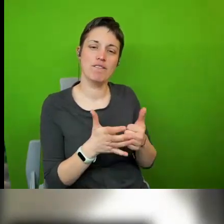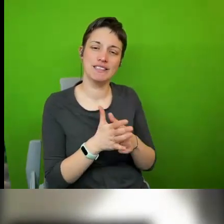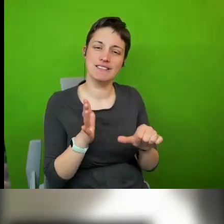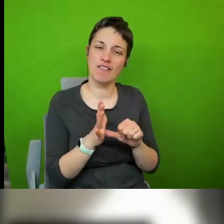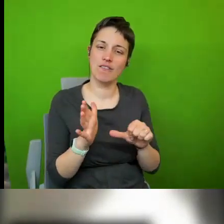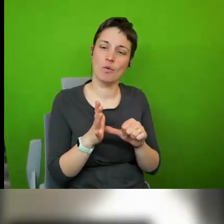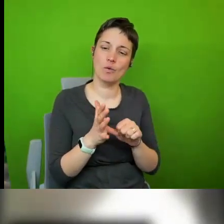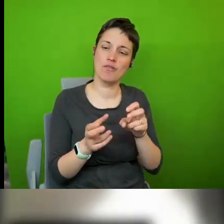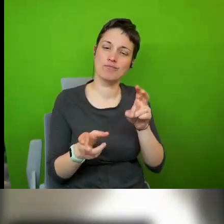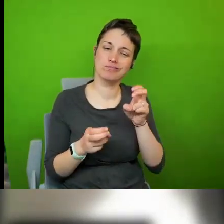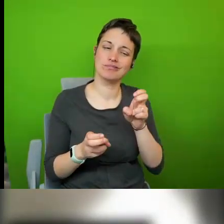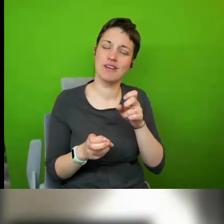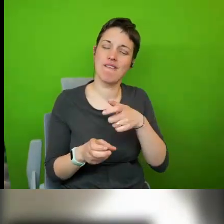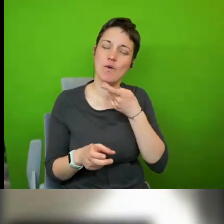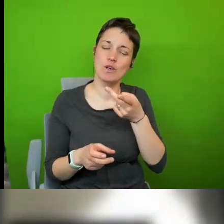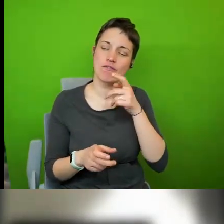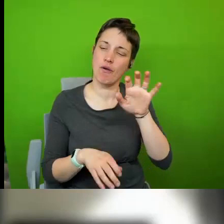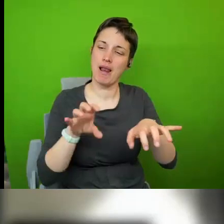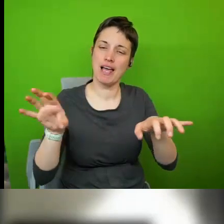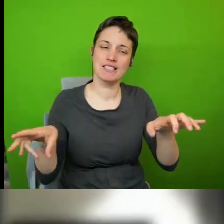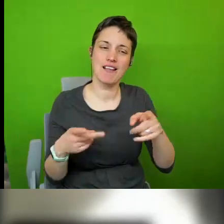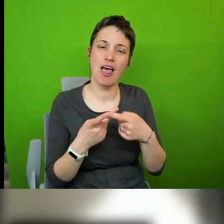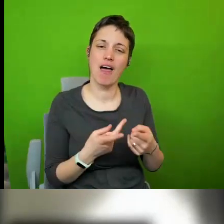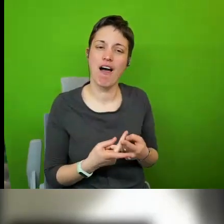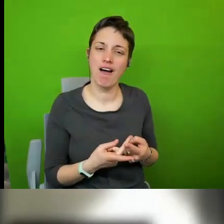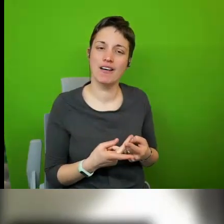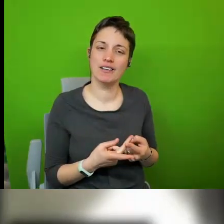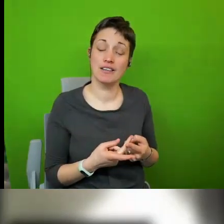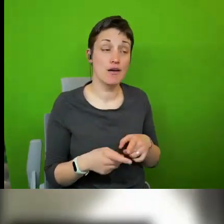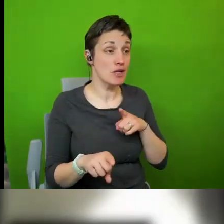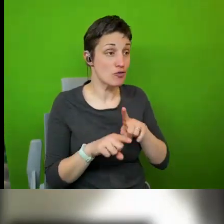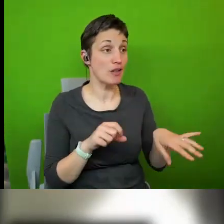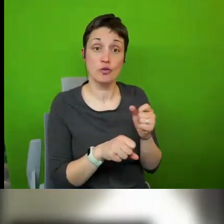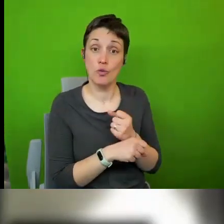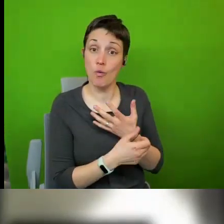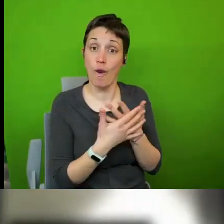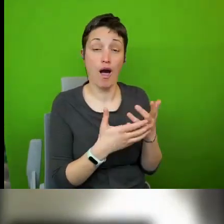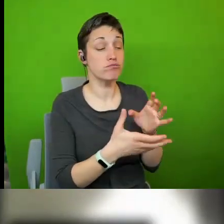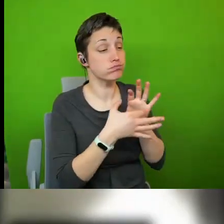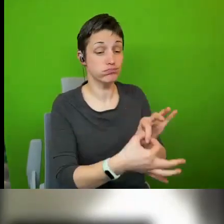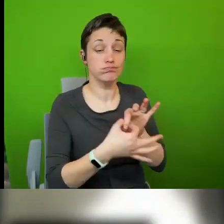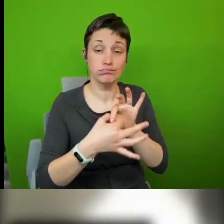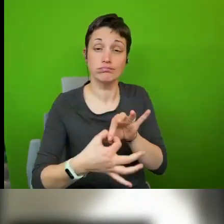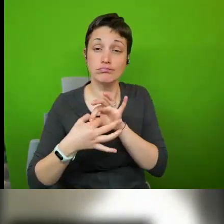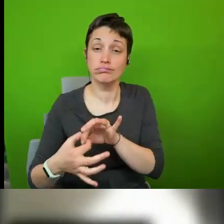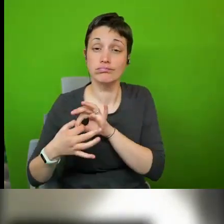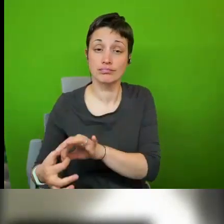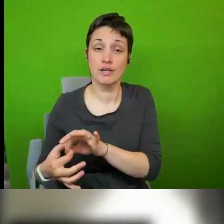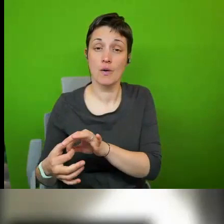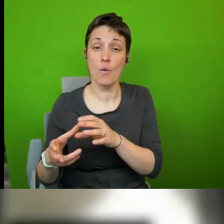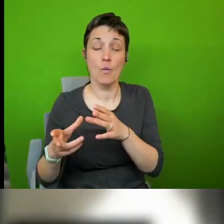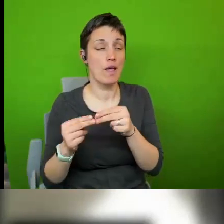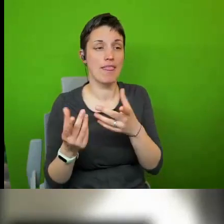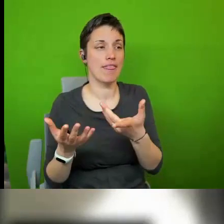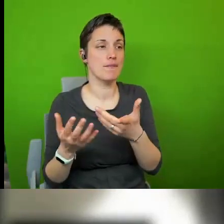of other places we have been trying to do this a lot and cooperate a lot with the um african